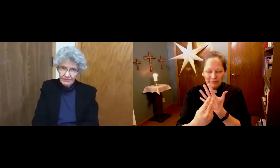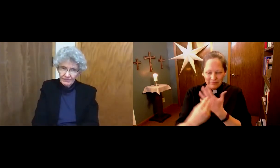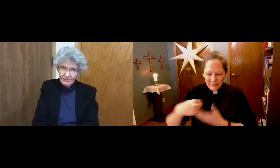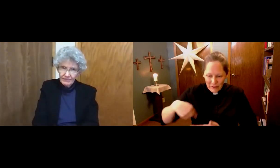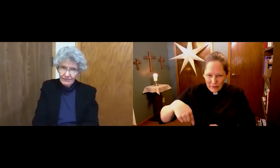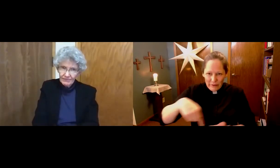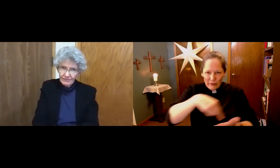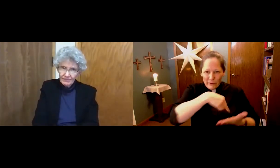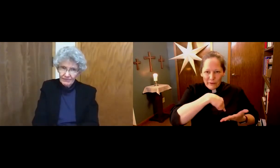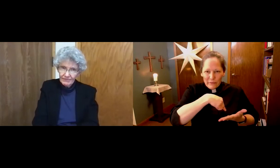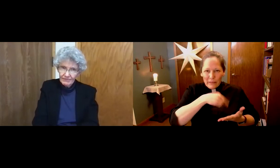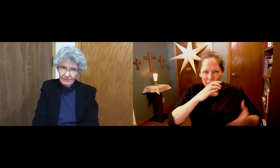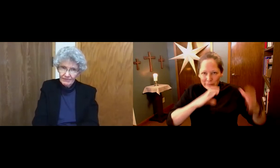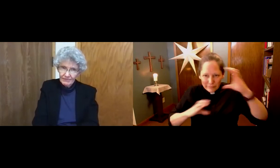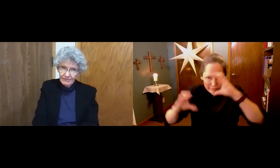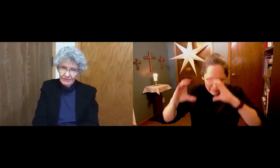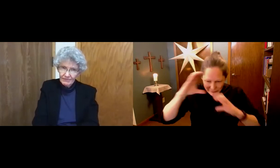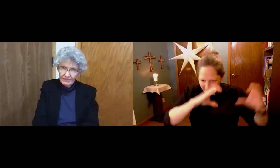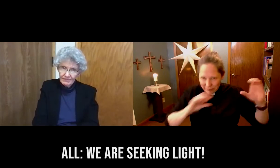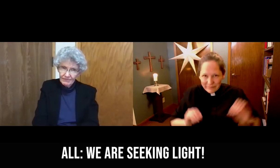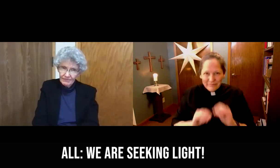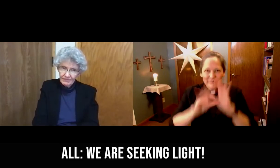together, we are seeking light.